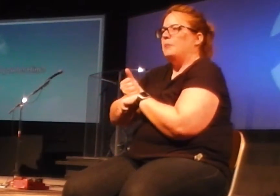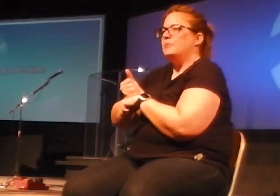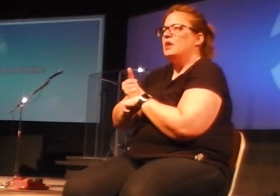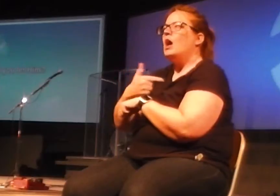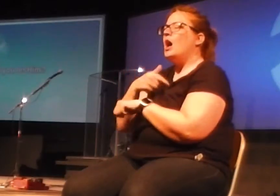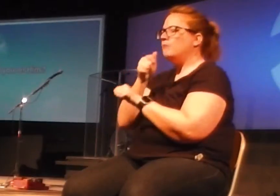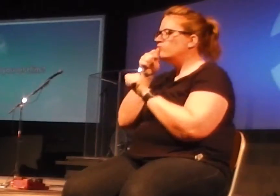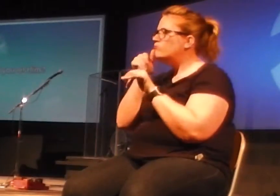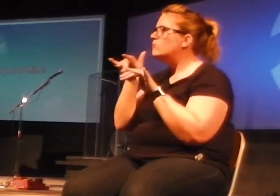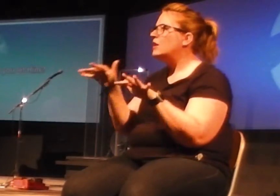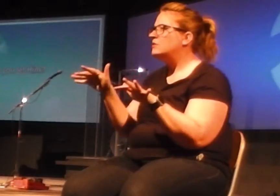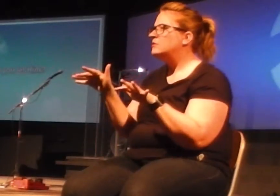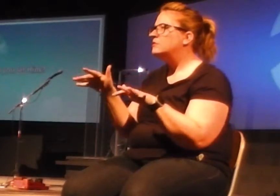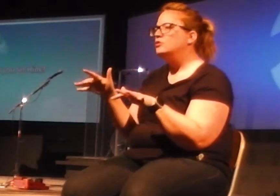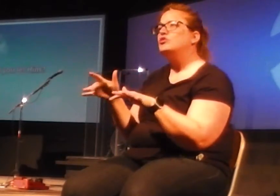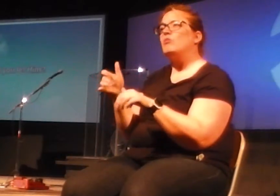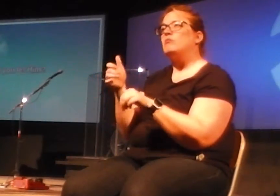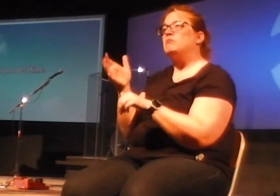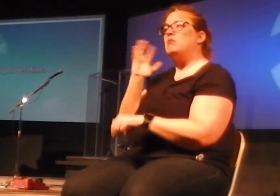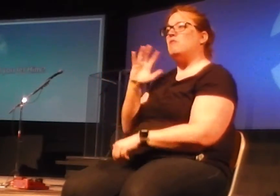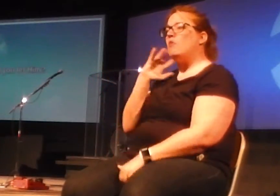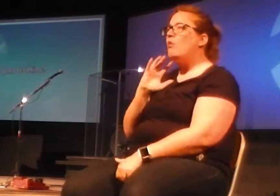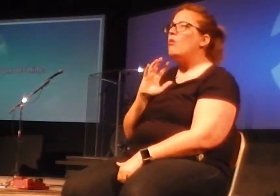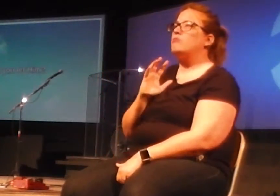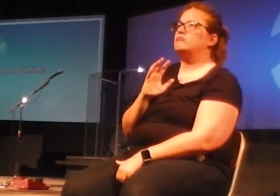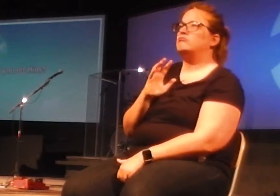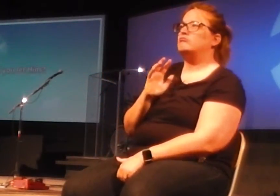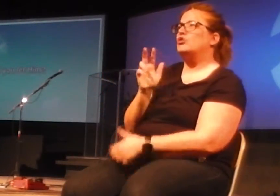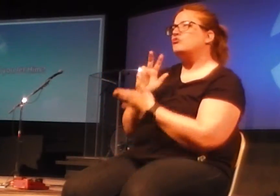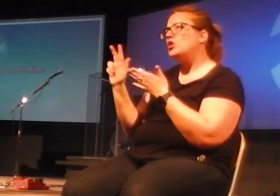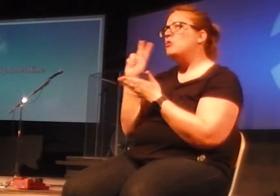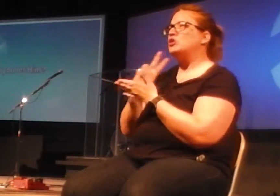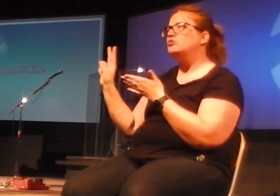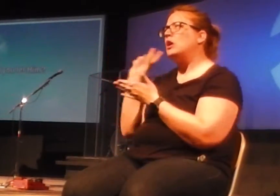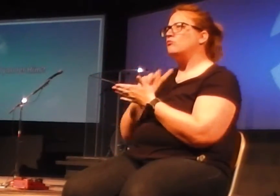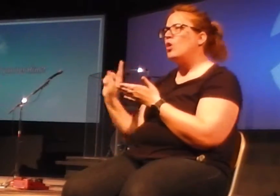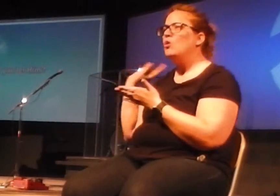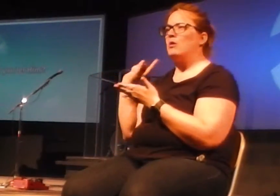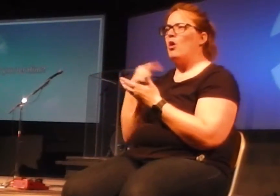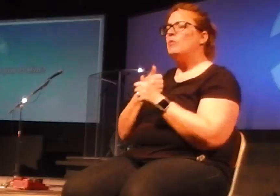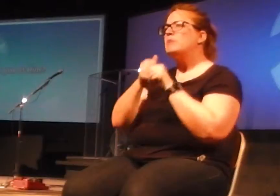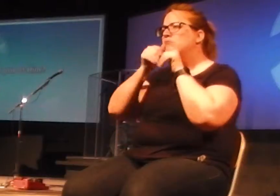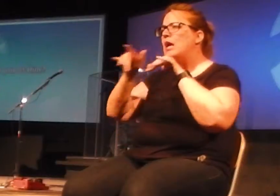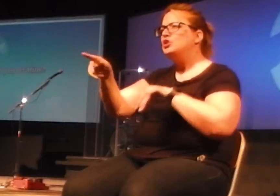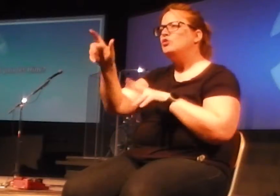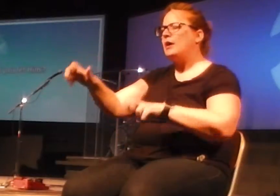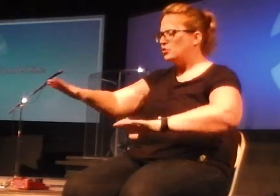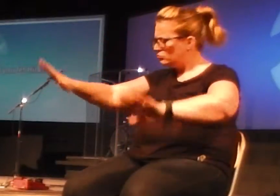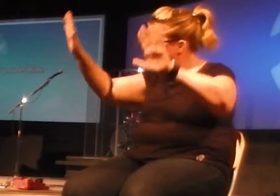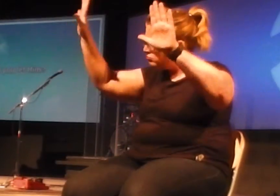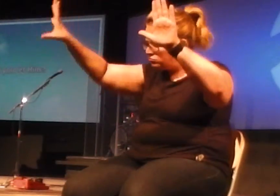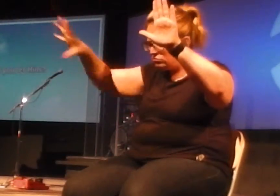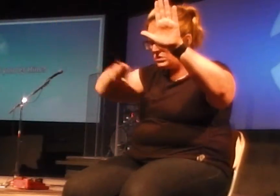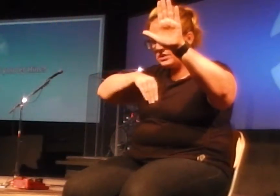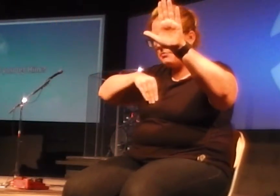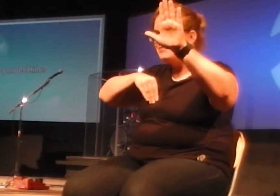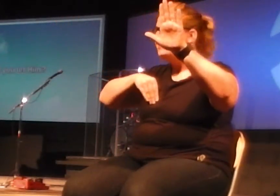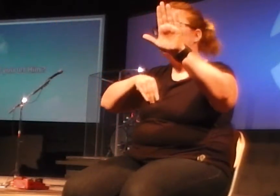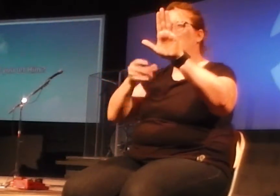And so we've ended every sermon with, here's God's word. We've asked you to open your hands and receive the words. And I'm not going to end with a